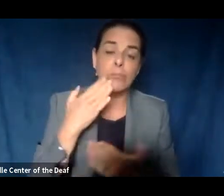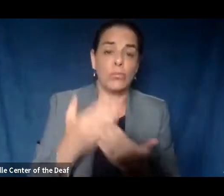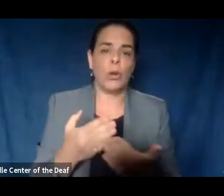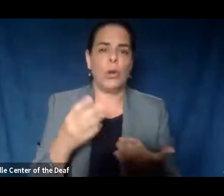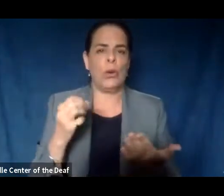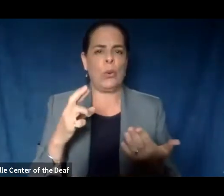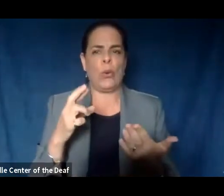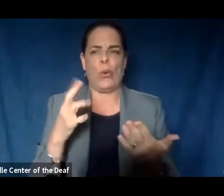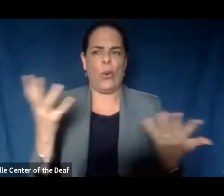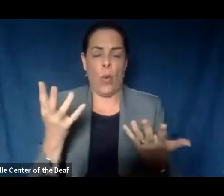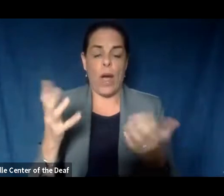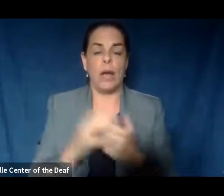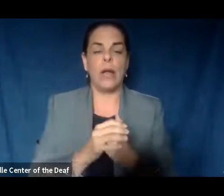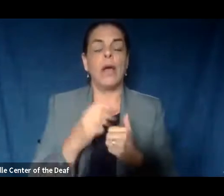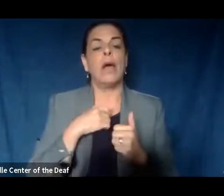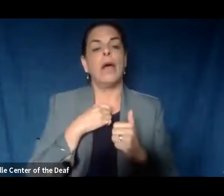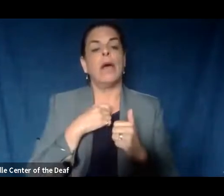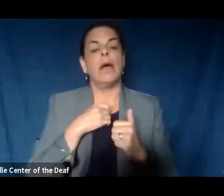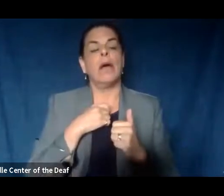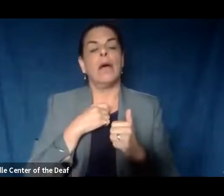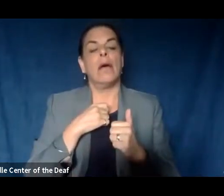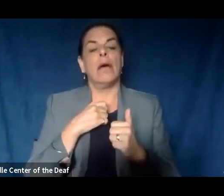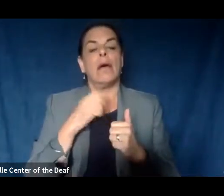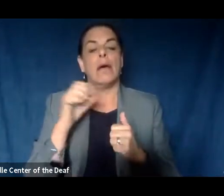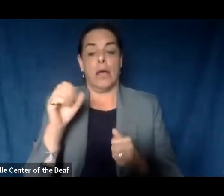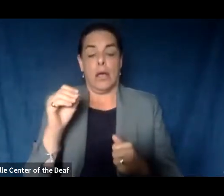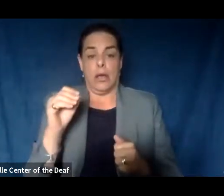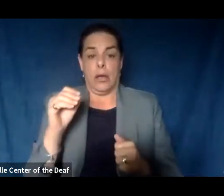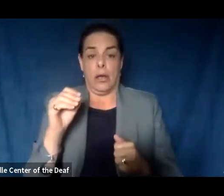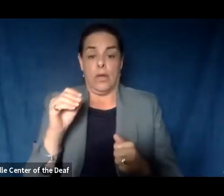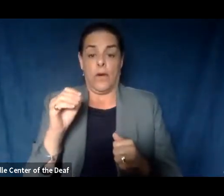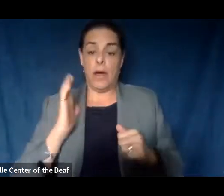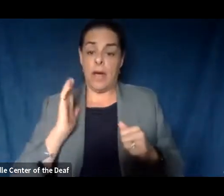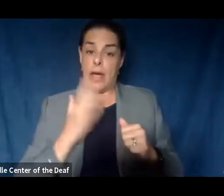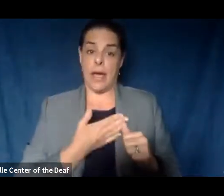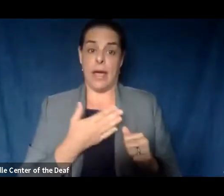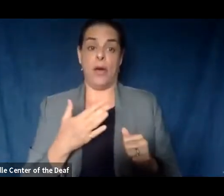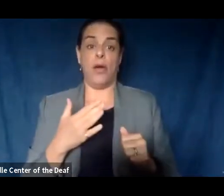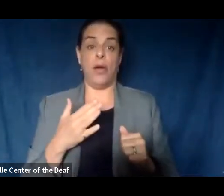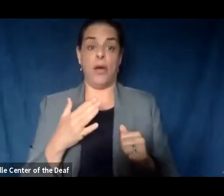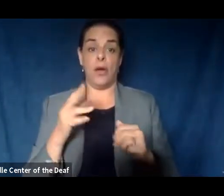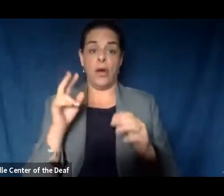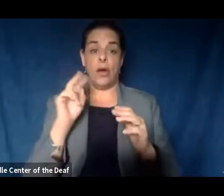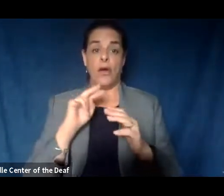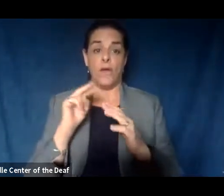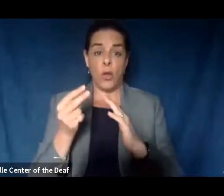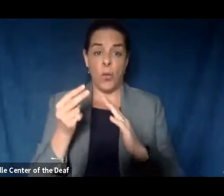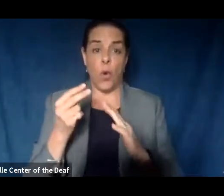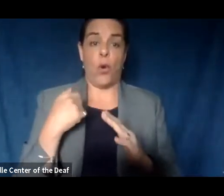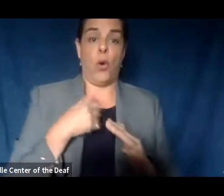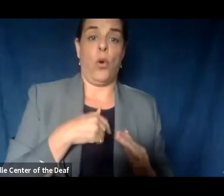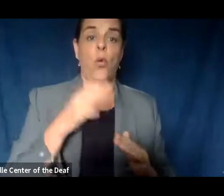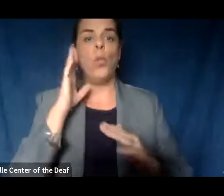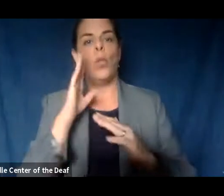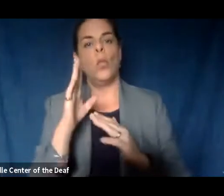So, I can talk to our – and so, from our standpoint – excuse me – from our standpoint, we'll be testing